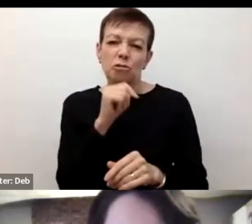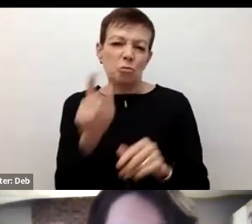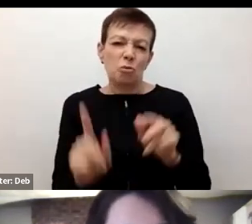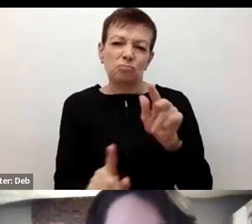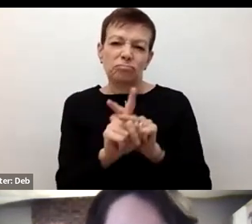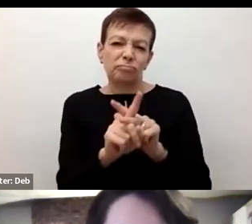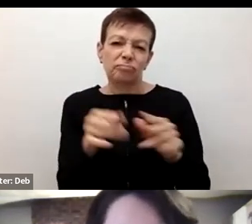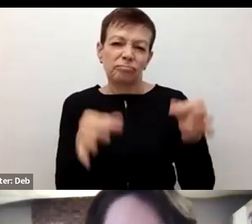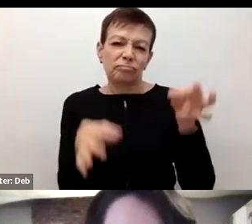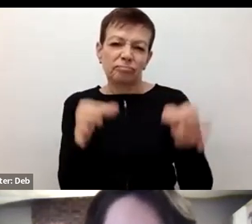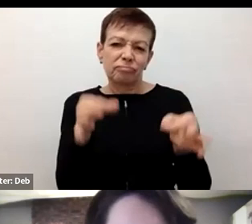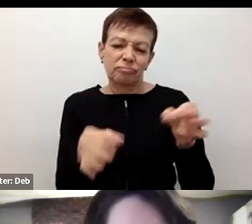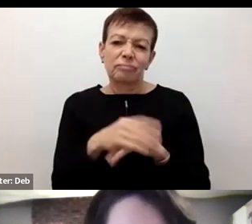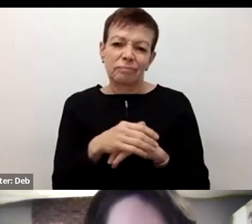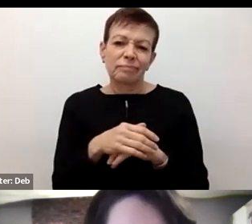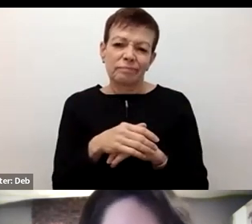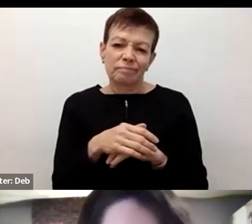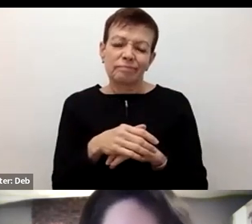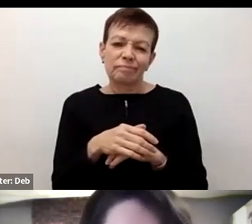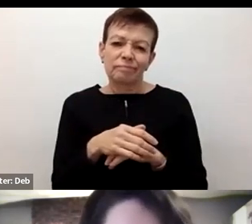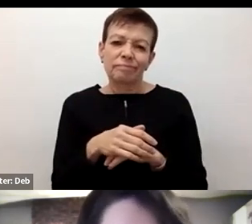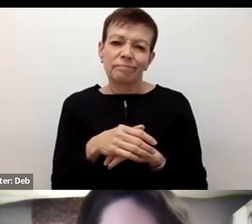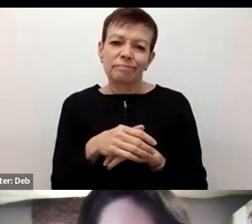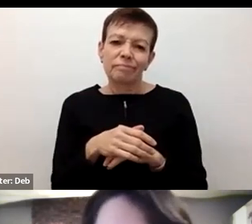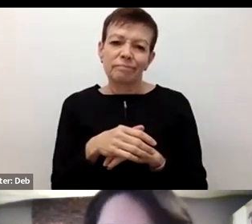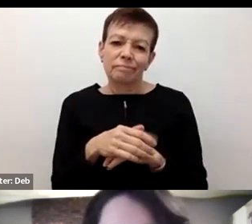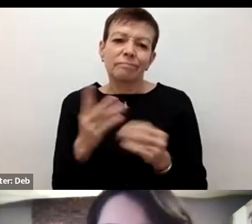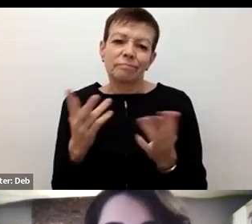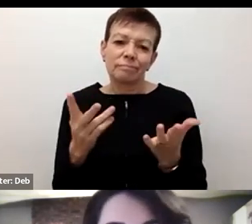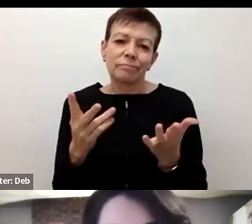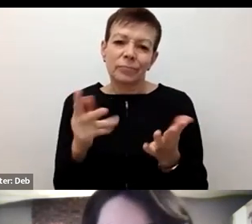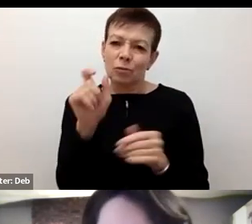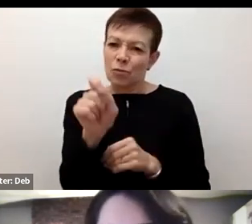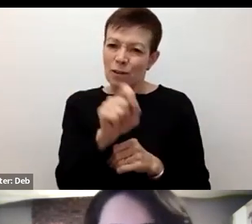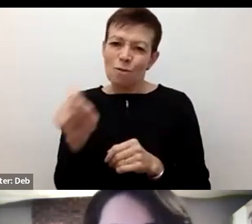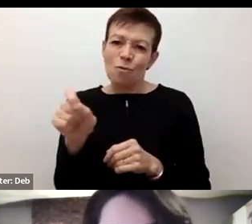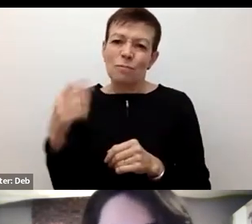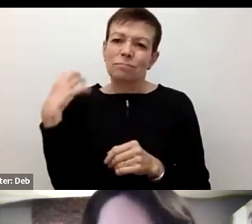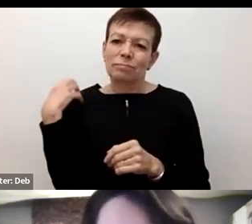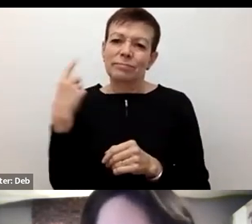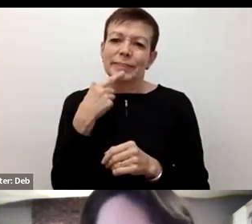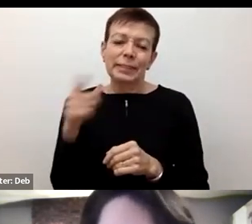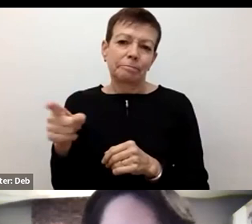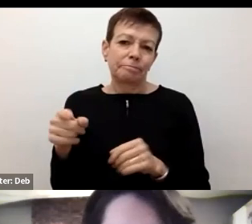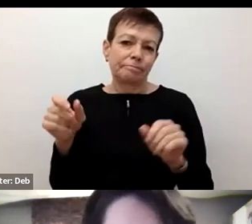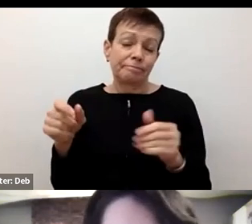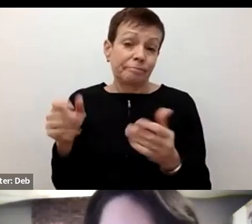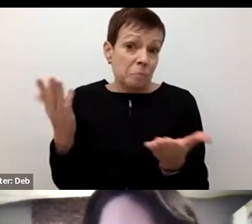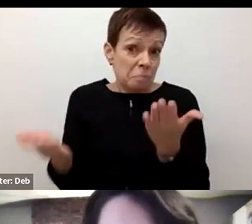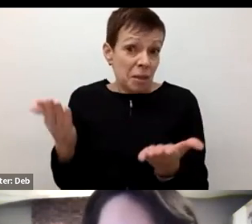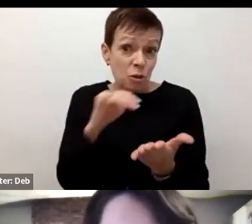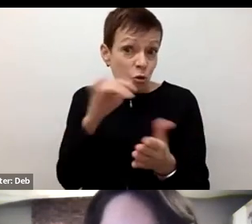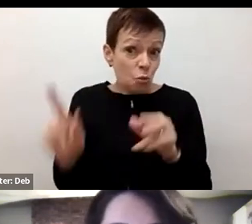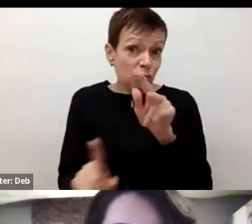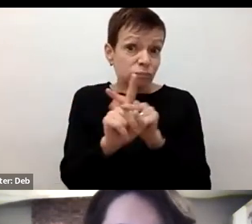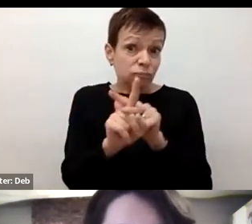removal. And therefore the, the officer said, well, your flight risk, you may not appear for, for an immigration